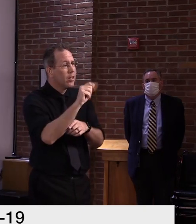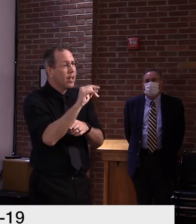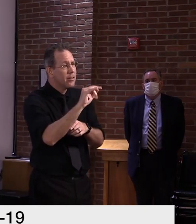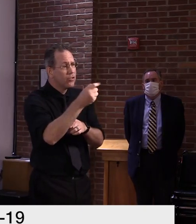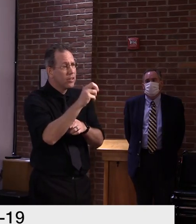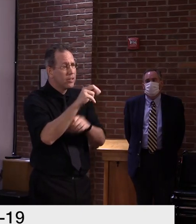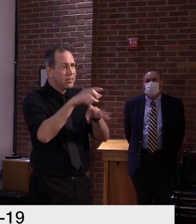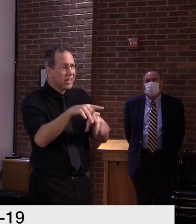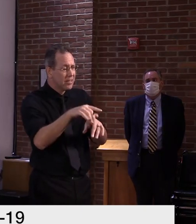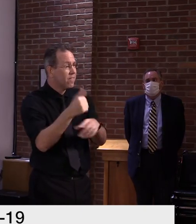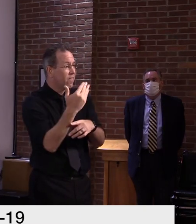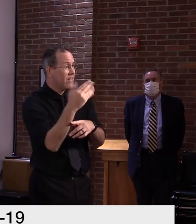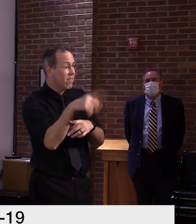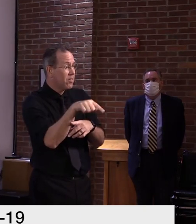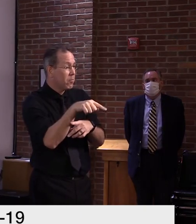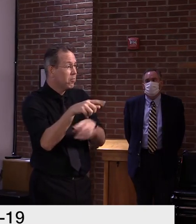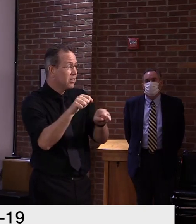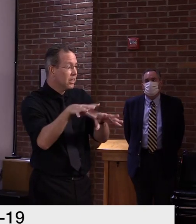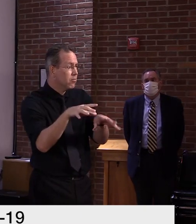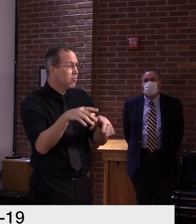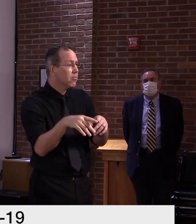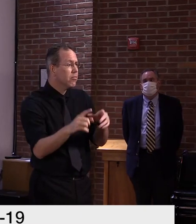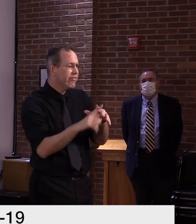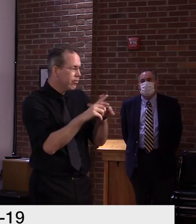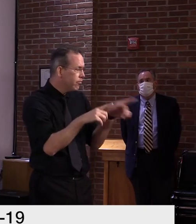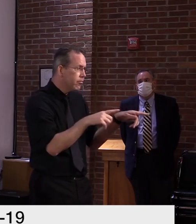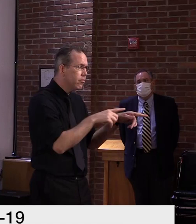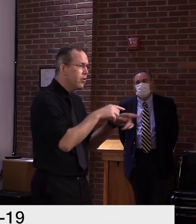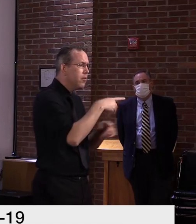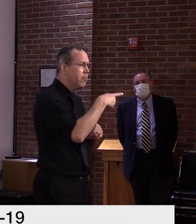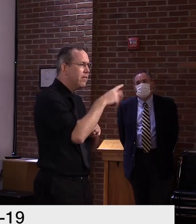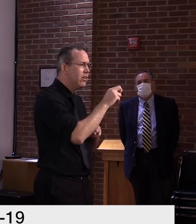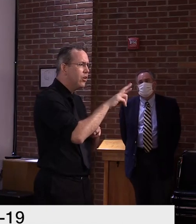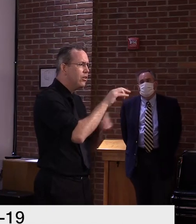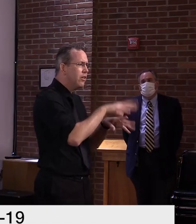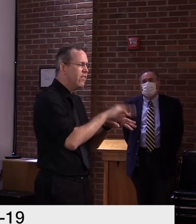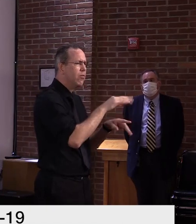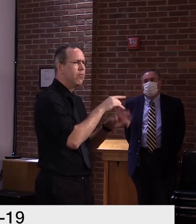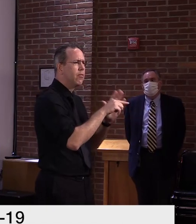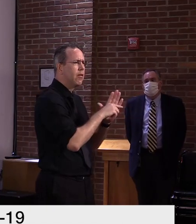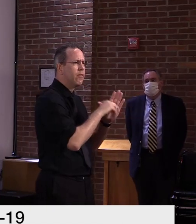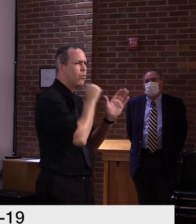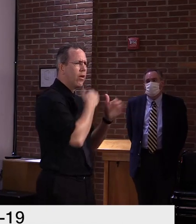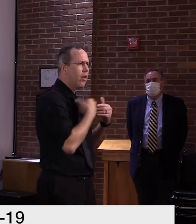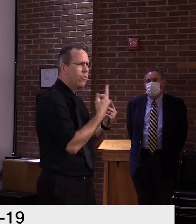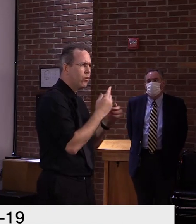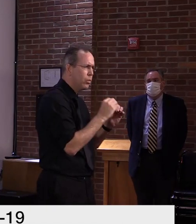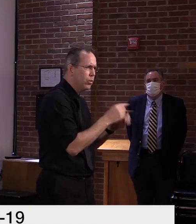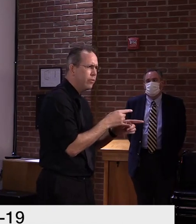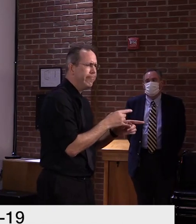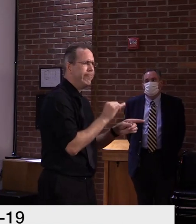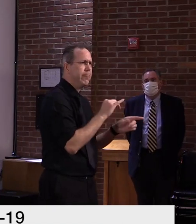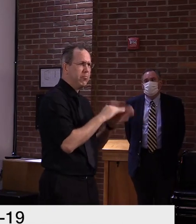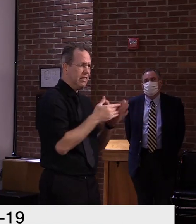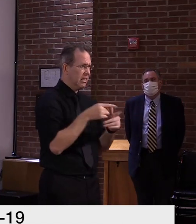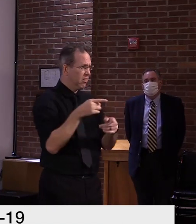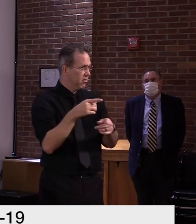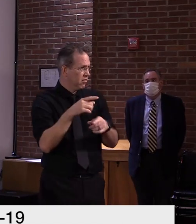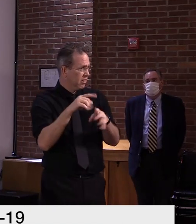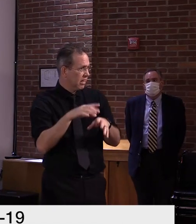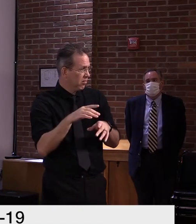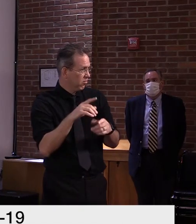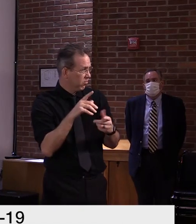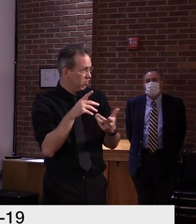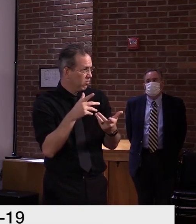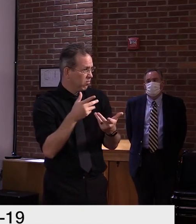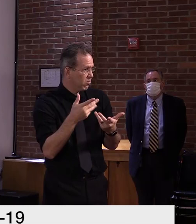Um, but the question will be, what is the reason for the false positive? Is it the fact that it was the wrong population